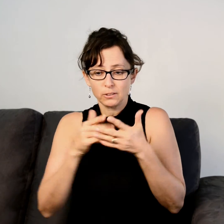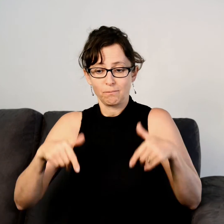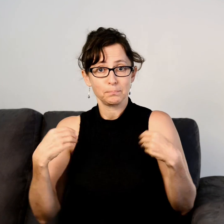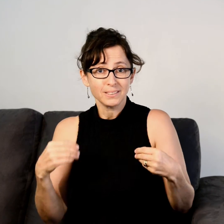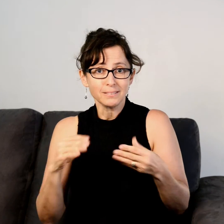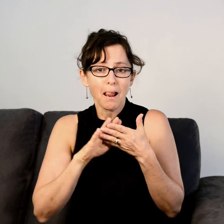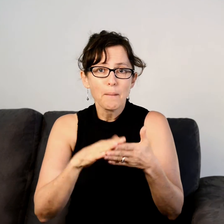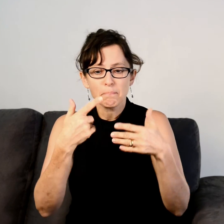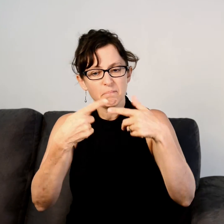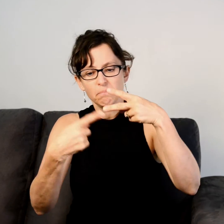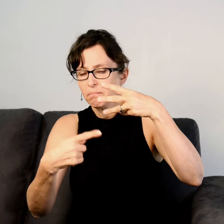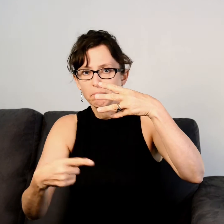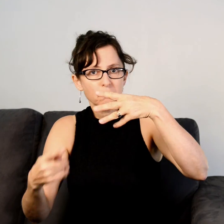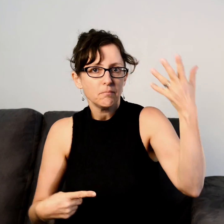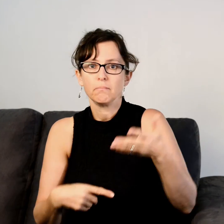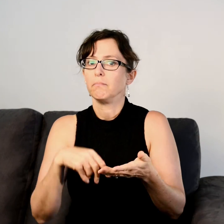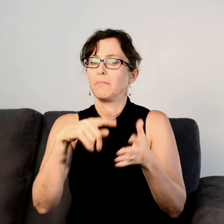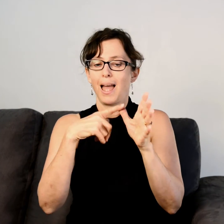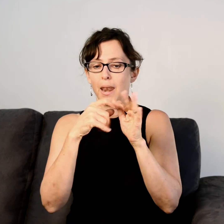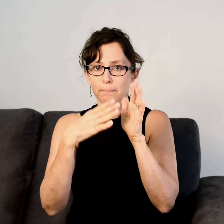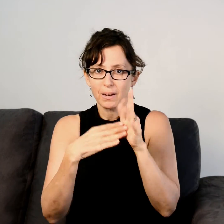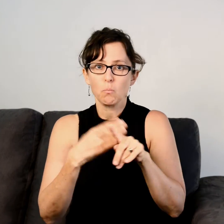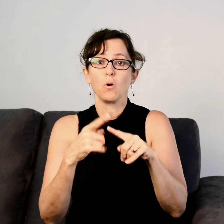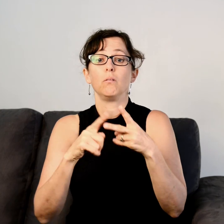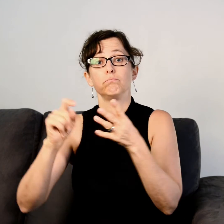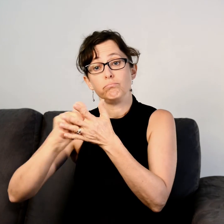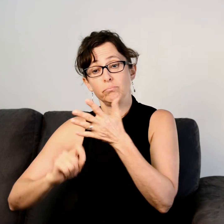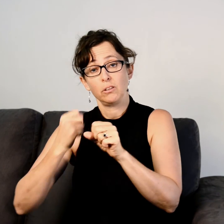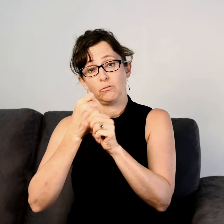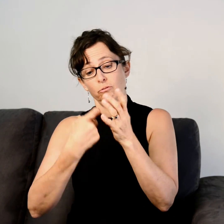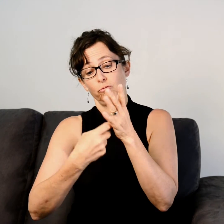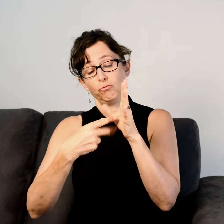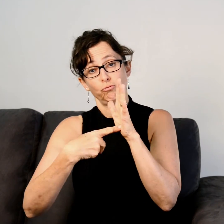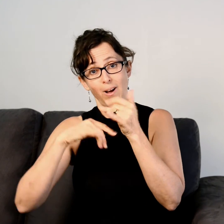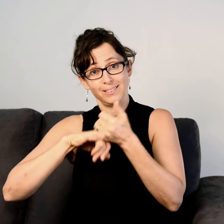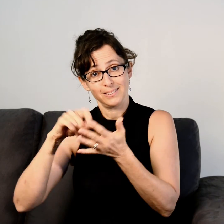This can include administrative, interpreting or assisting in the running of the yoga classes.